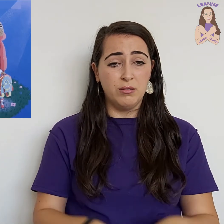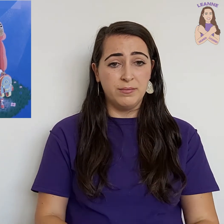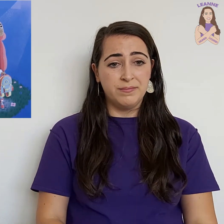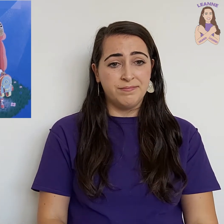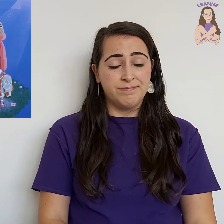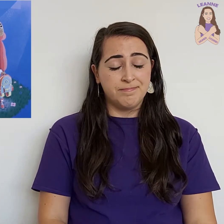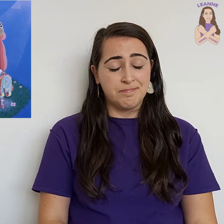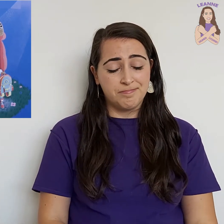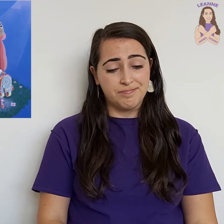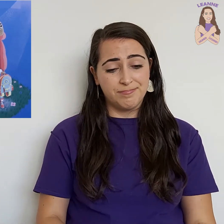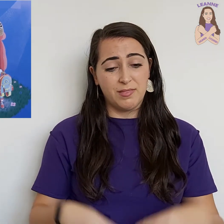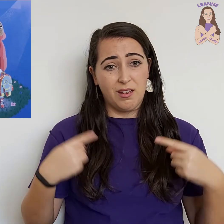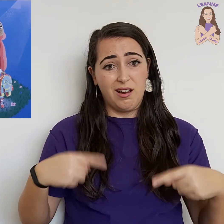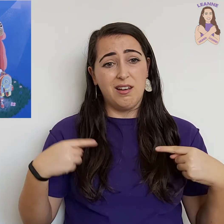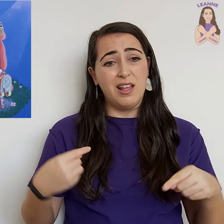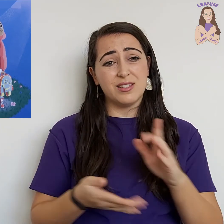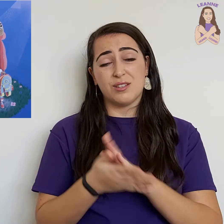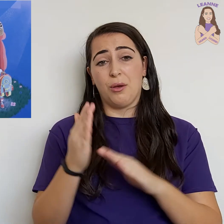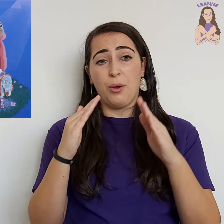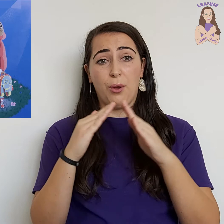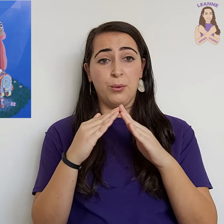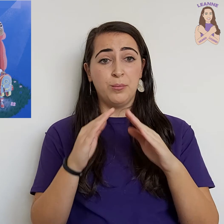Let's go home.